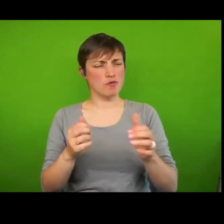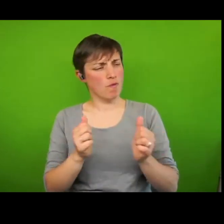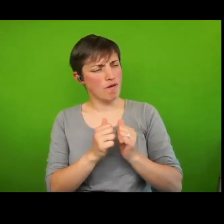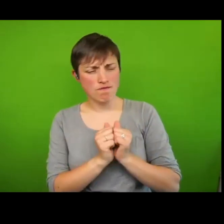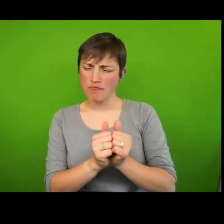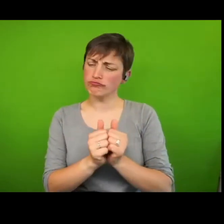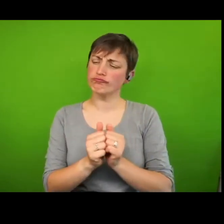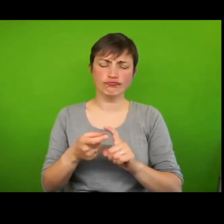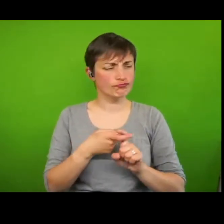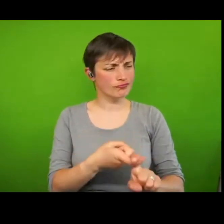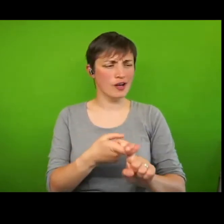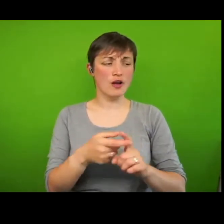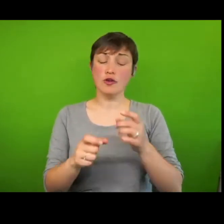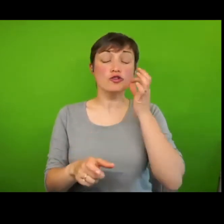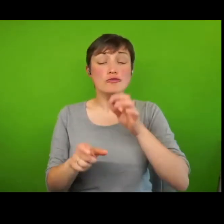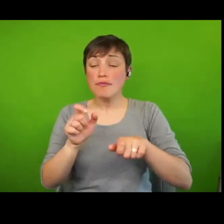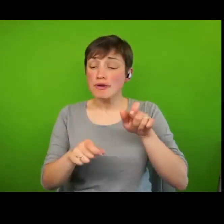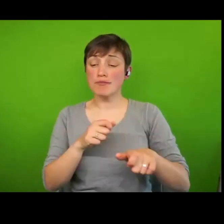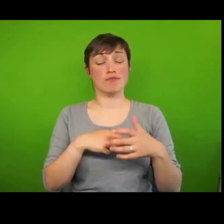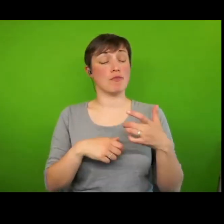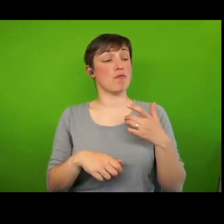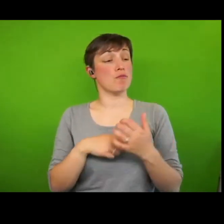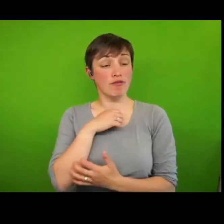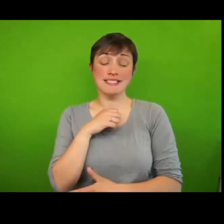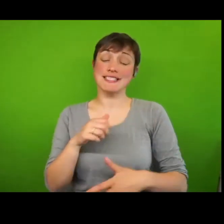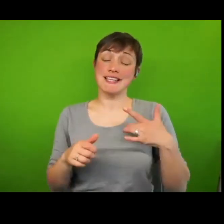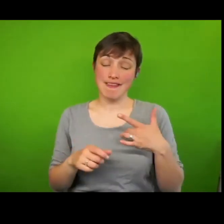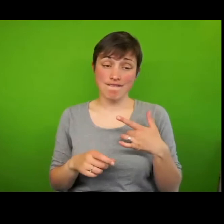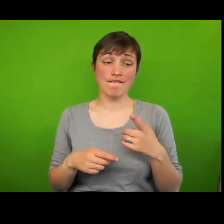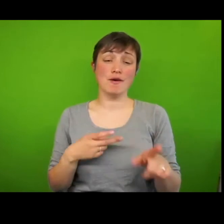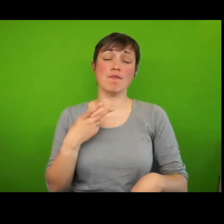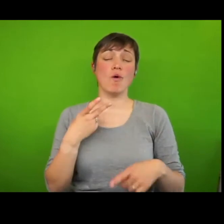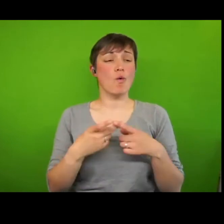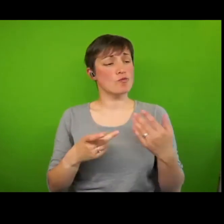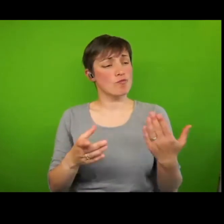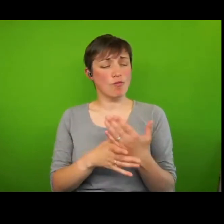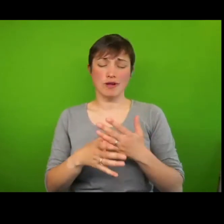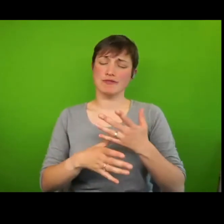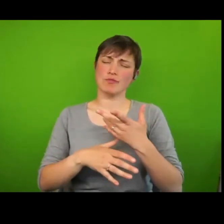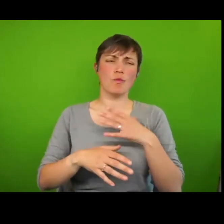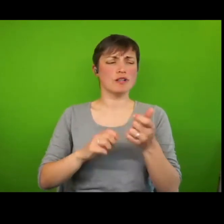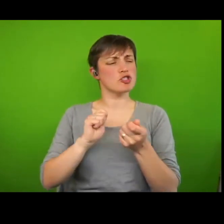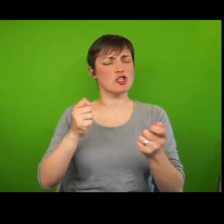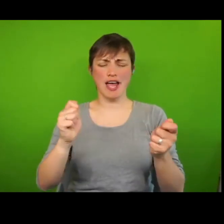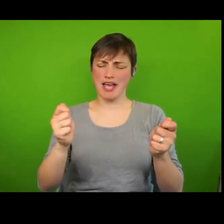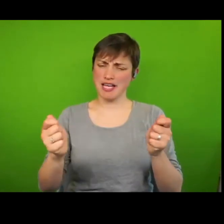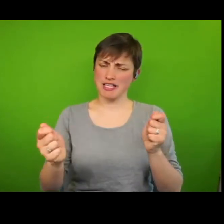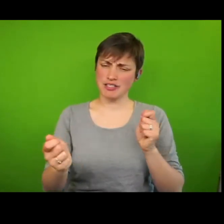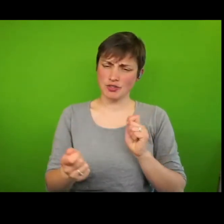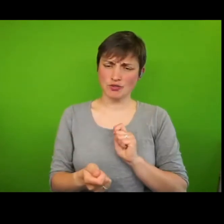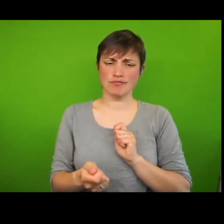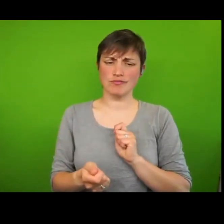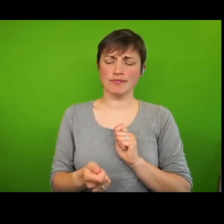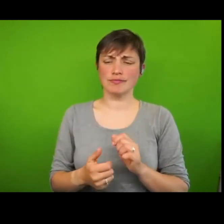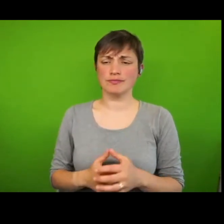poverty and of people living in poverty, but also to mobilize them to act. It does so in at least two